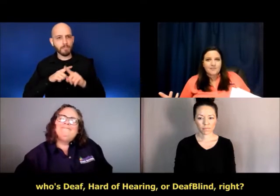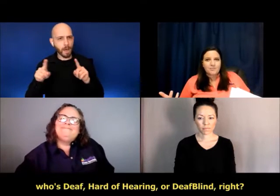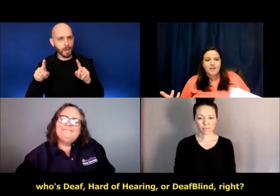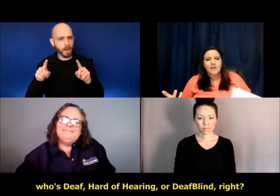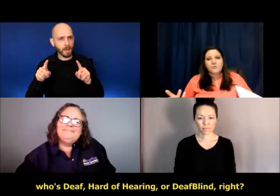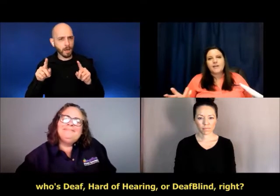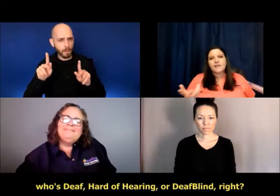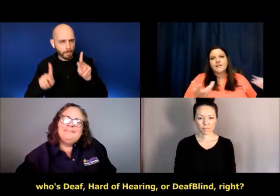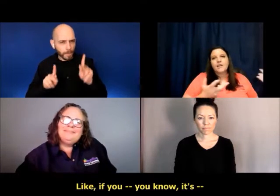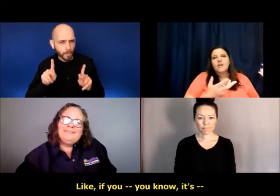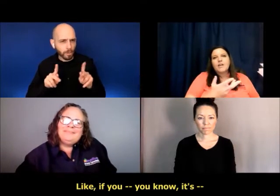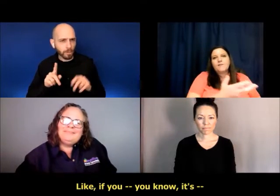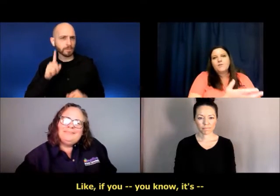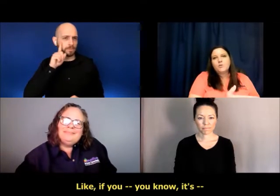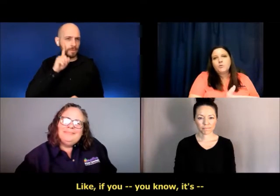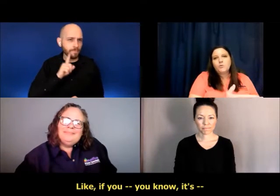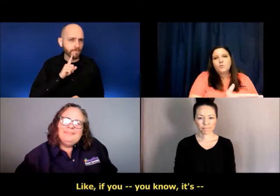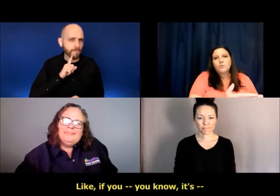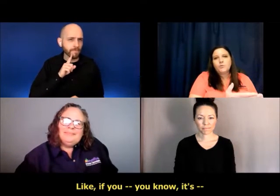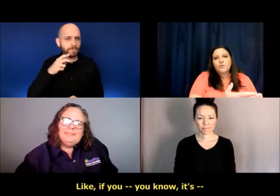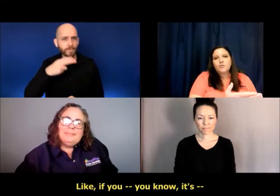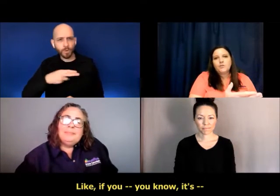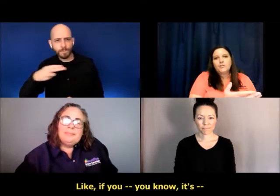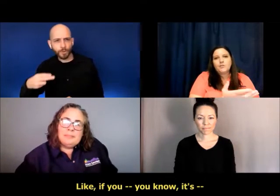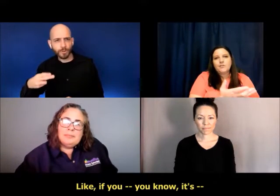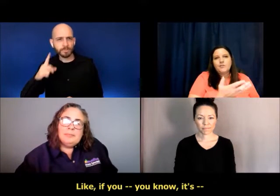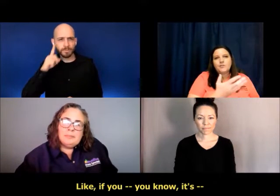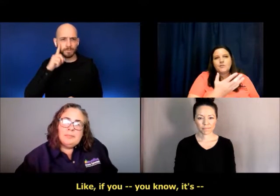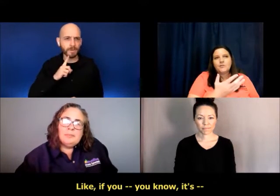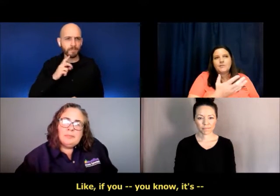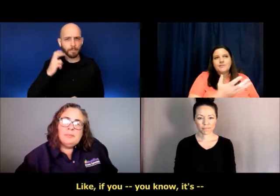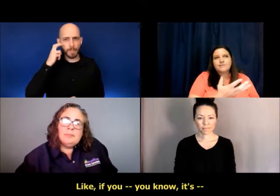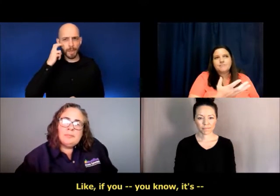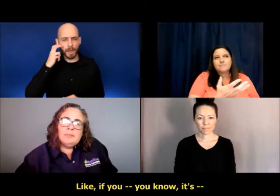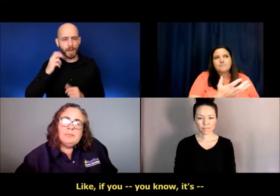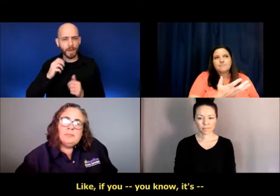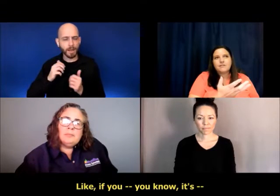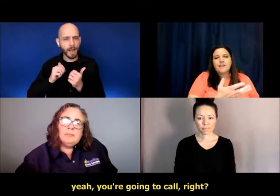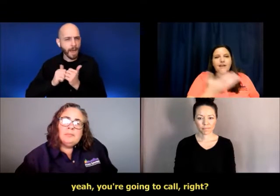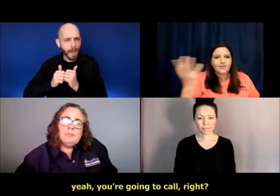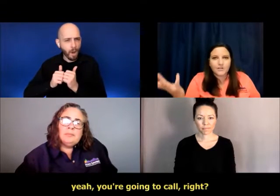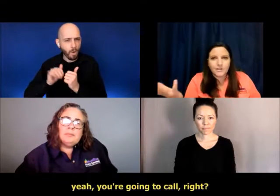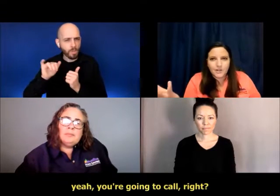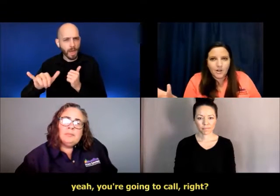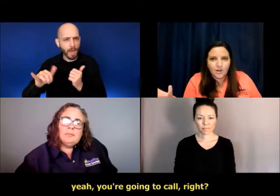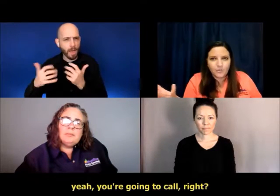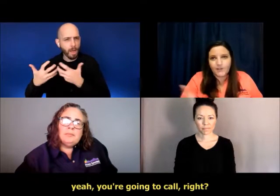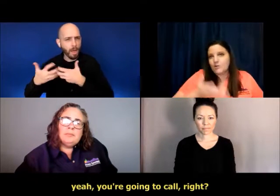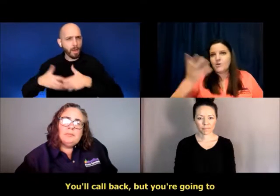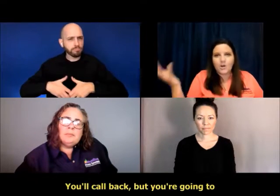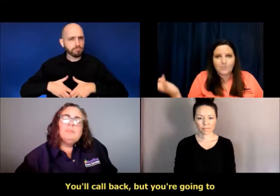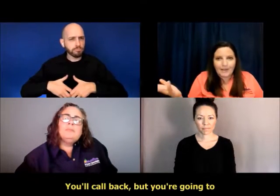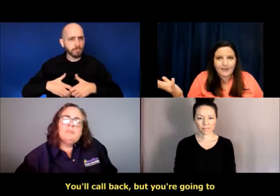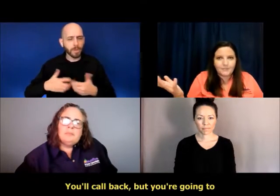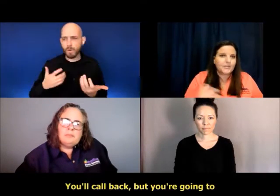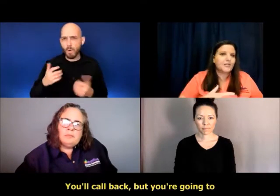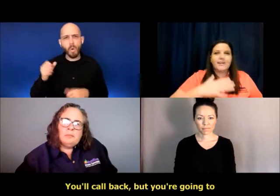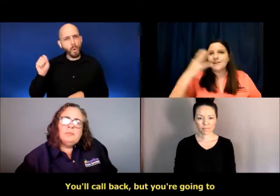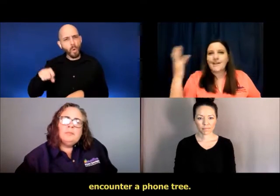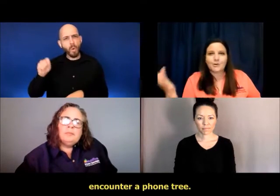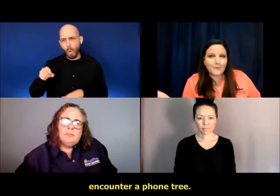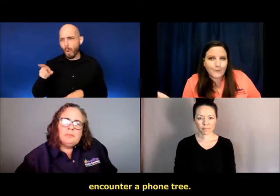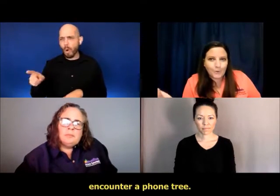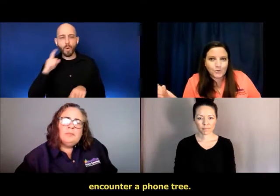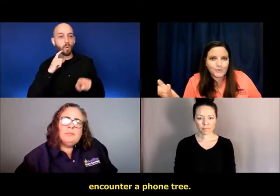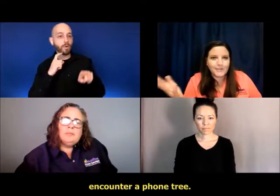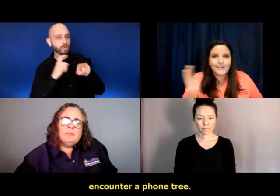hard of hearing or deaf blind? Right? Like if you, you know, it's, yeah, you're going to call, right? You'll call back, but